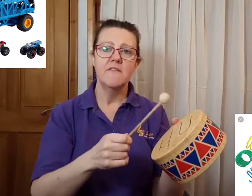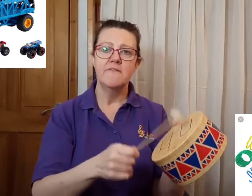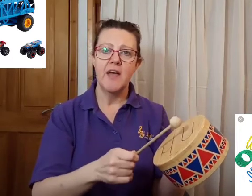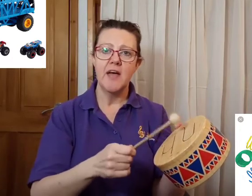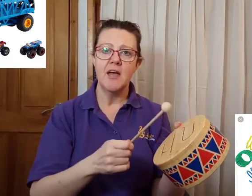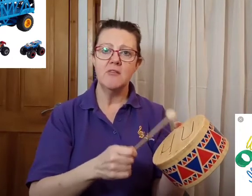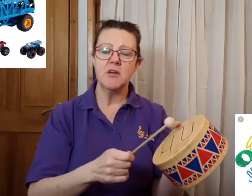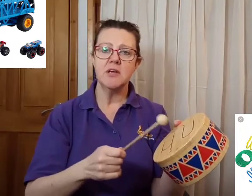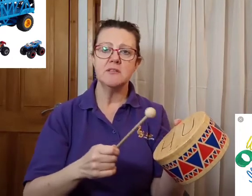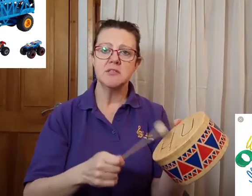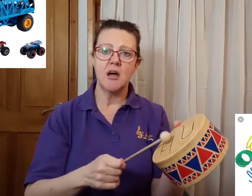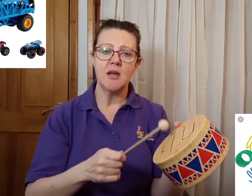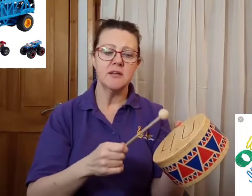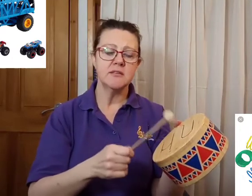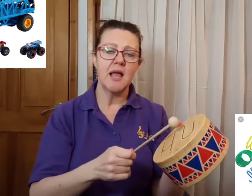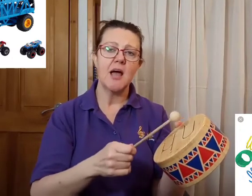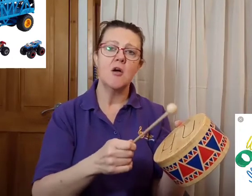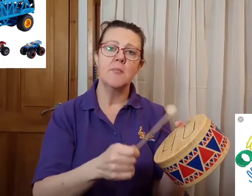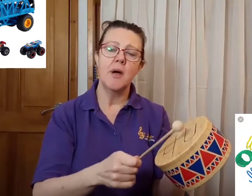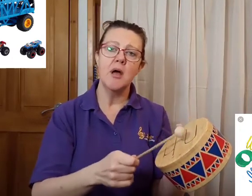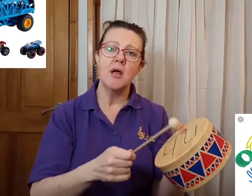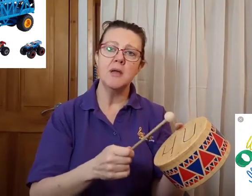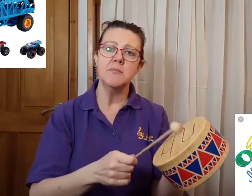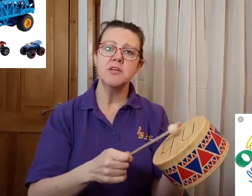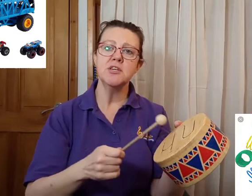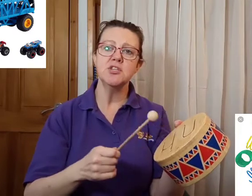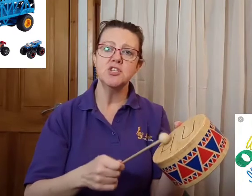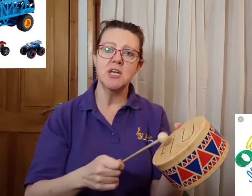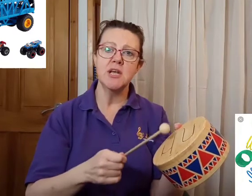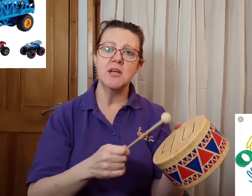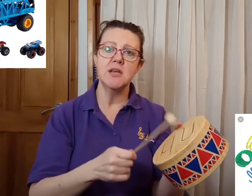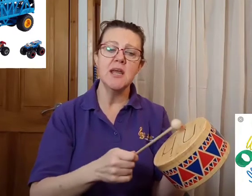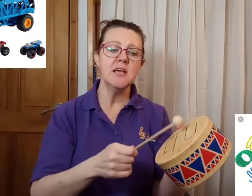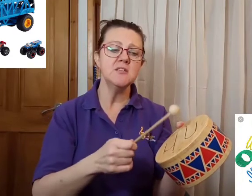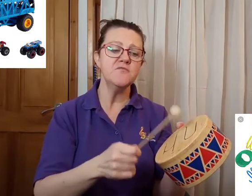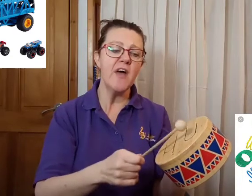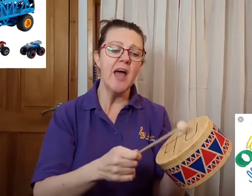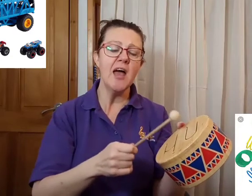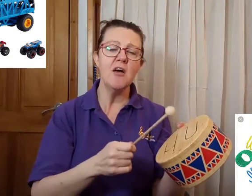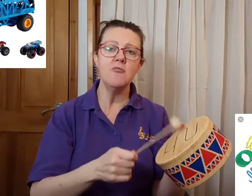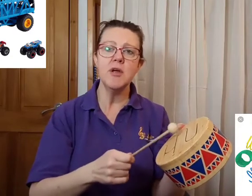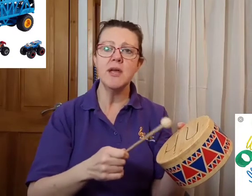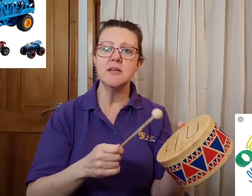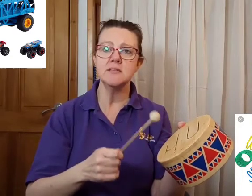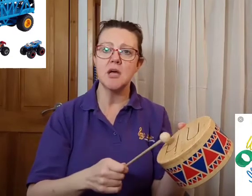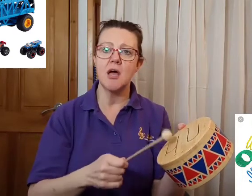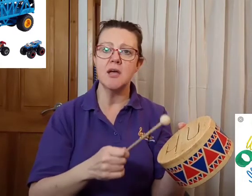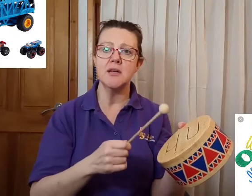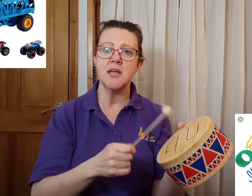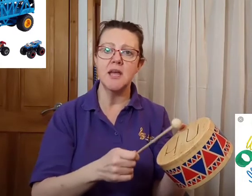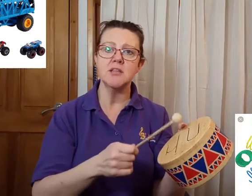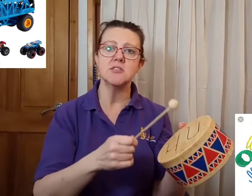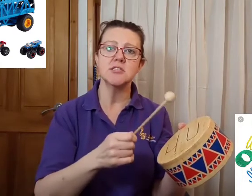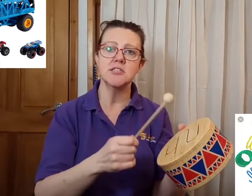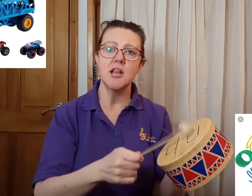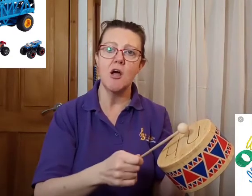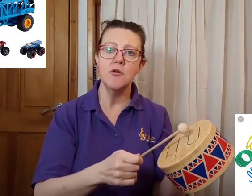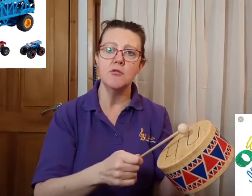very tired. Now my machine is very tired. It slows